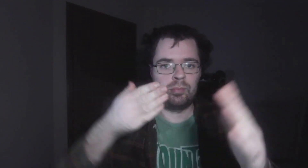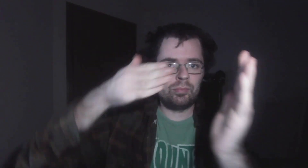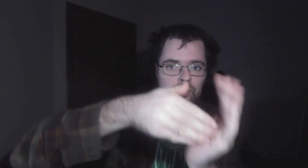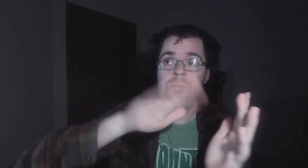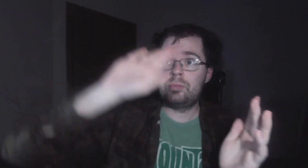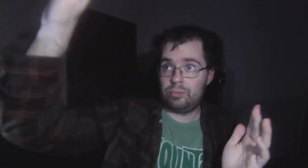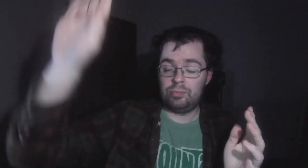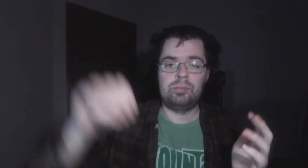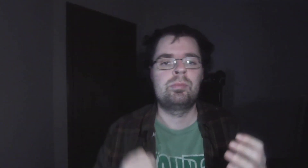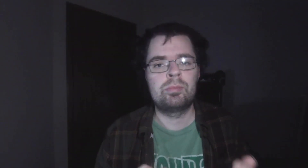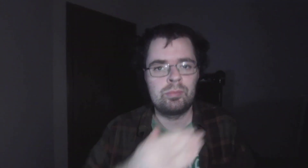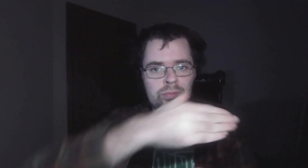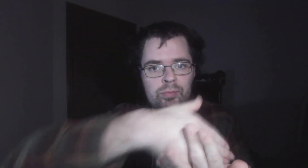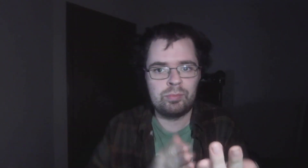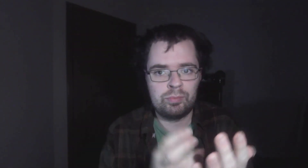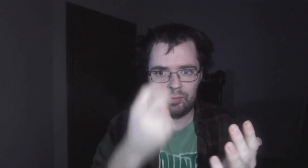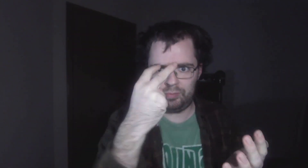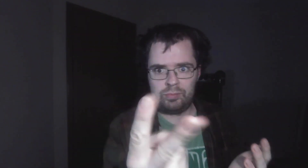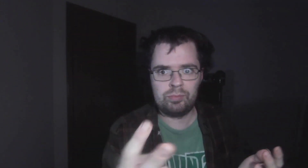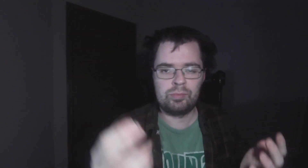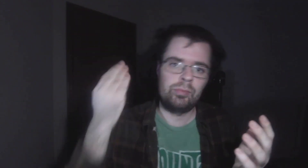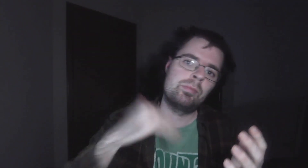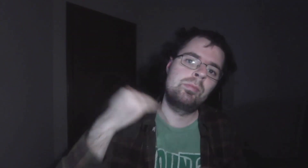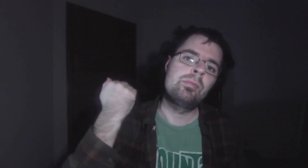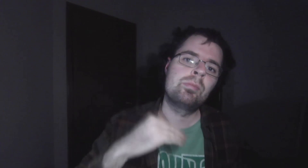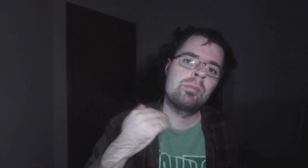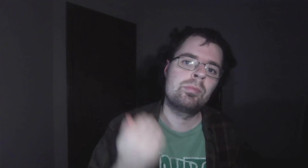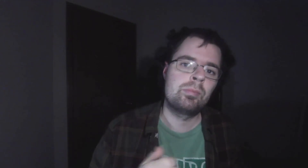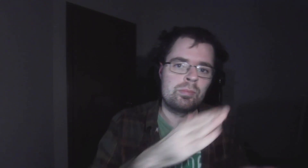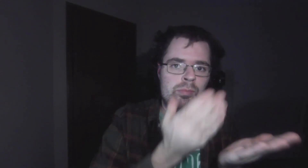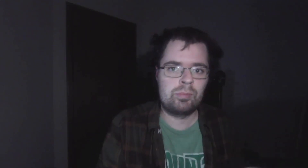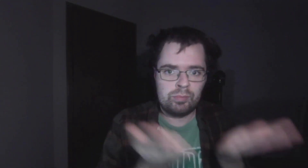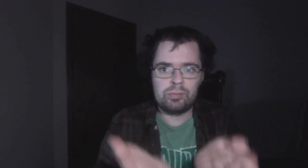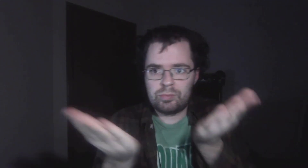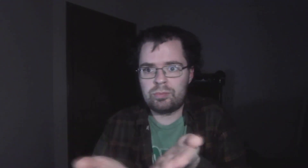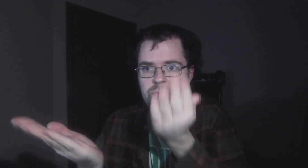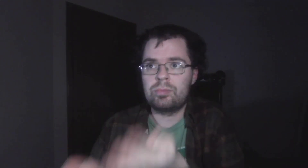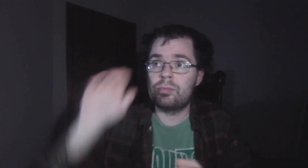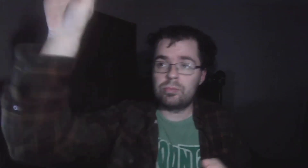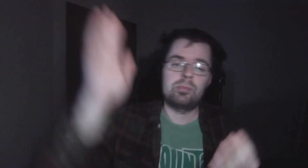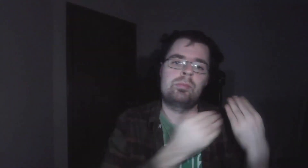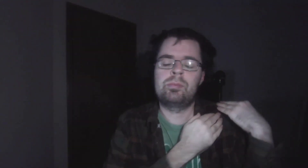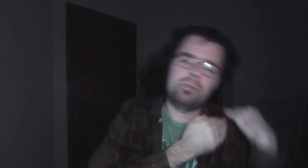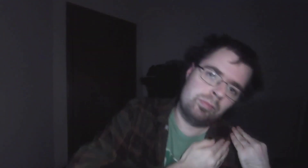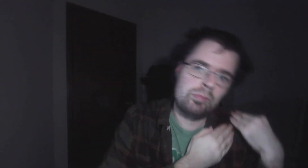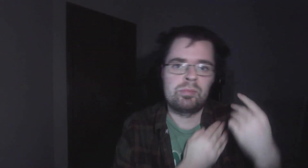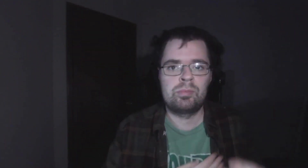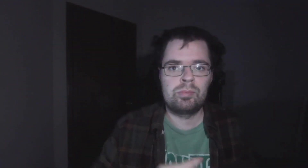him. Some see a martyr carrying his cross for what